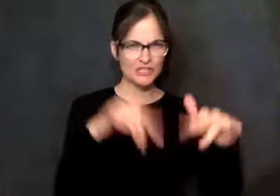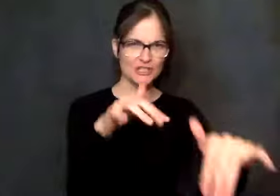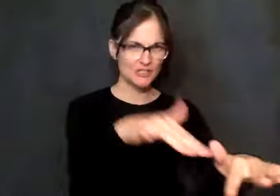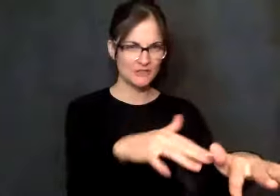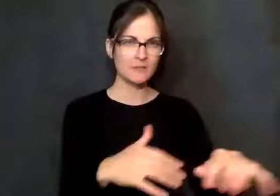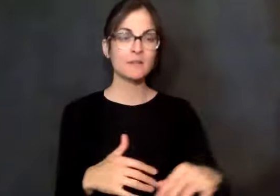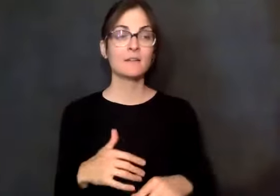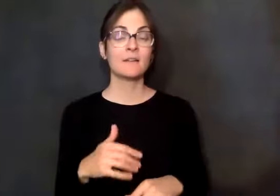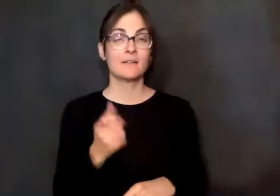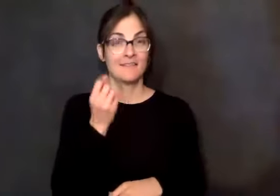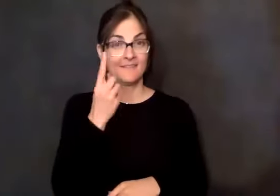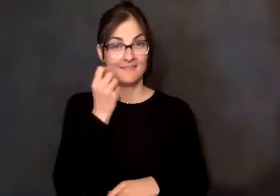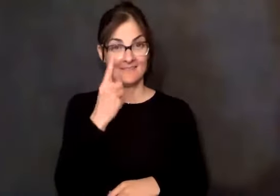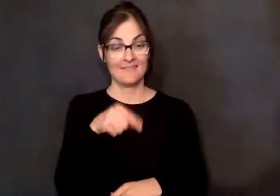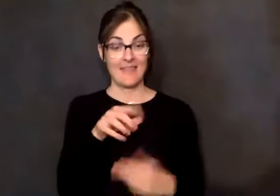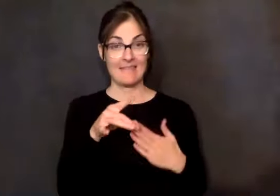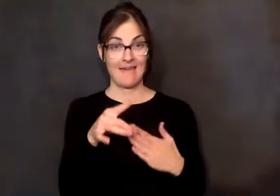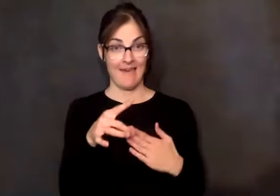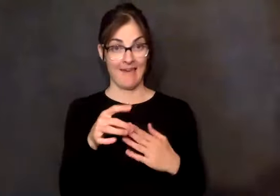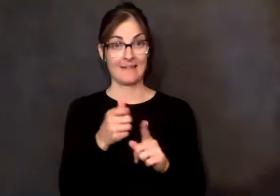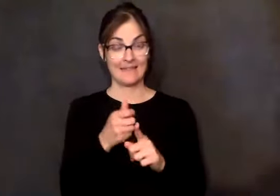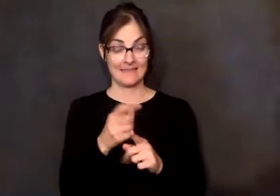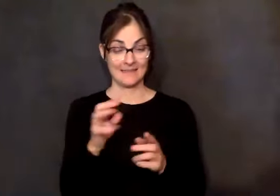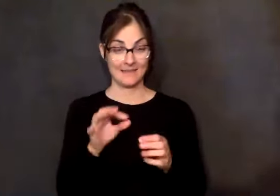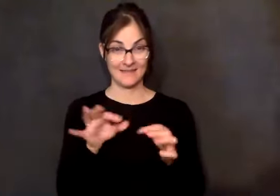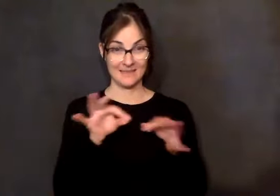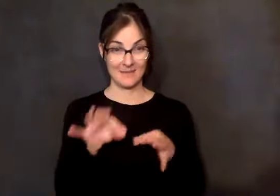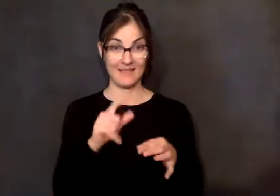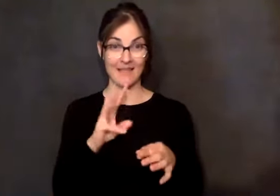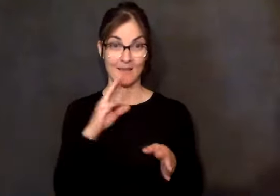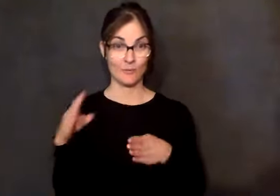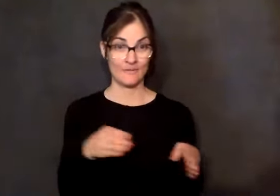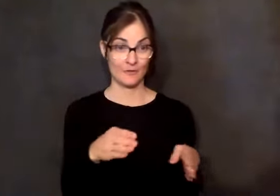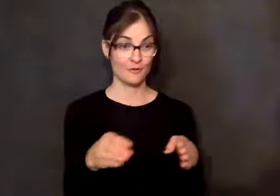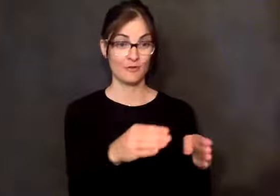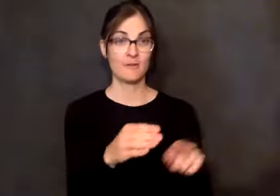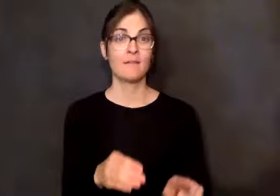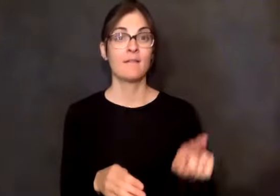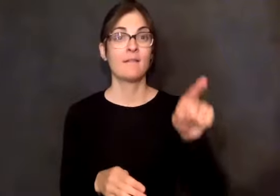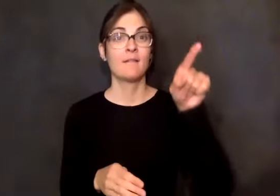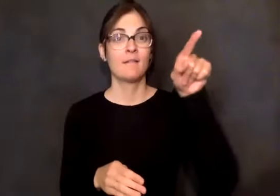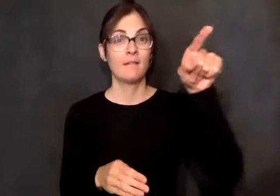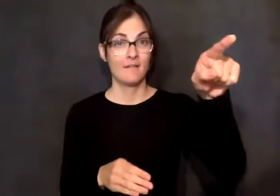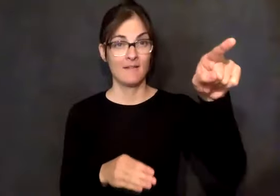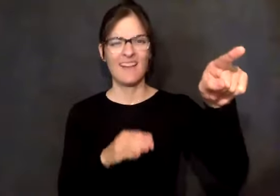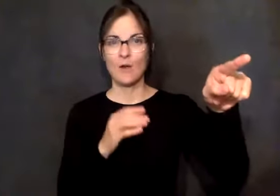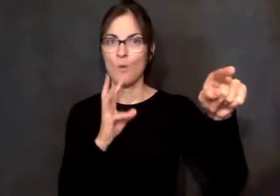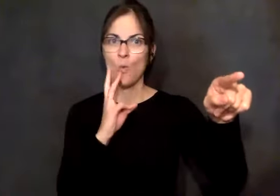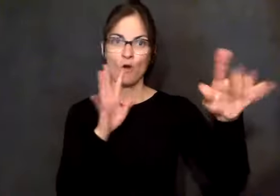whitewater river. And the guy said, 14 days that way. The upper part of the river was fast moving, but no rapids. And so we